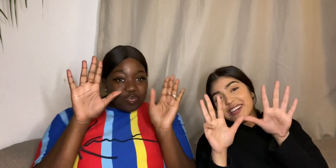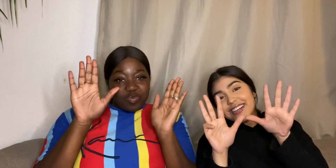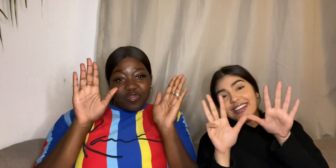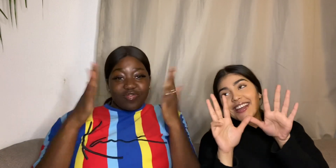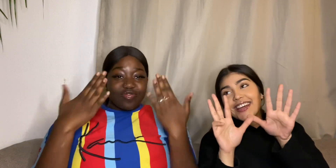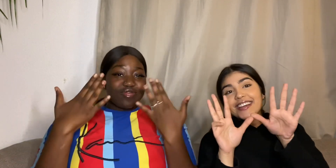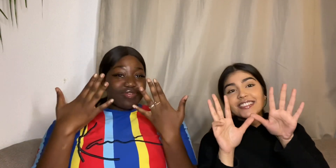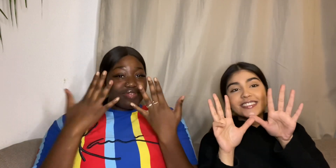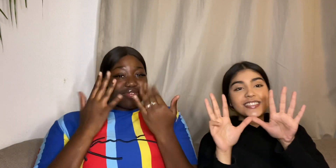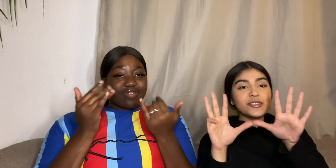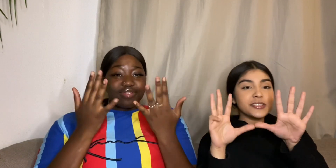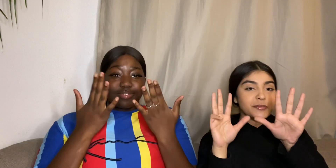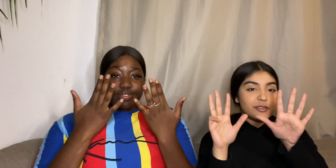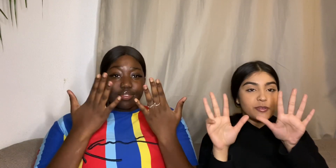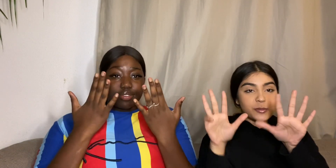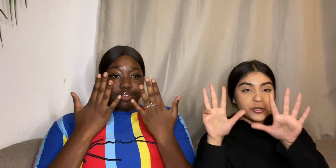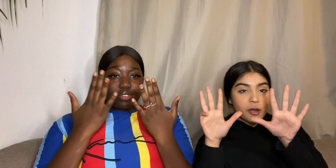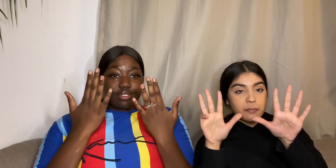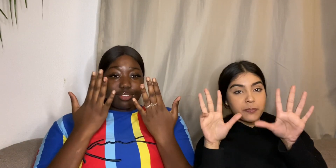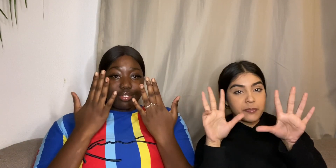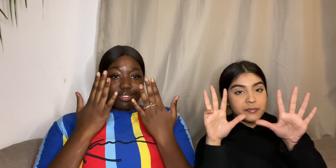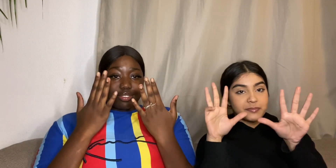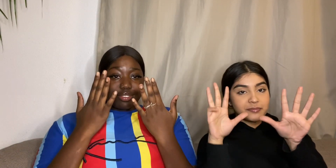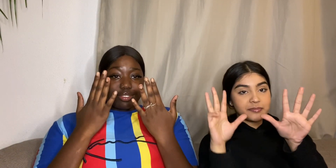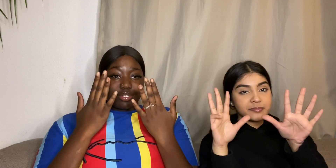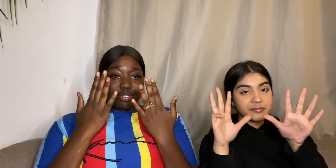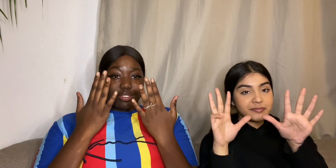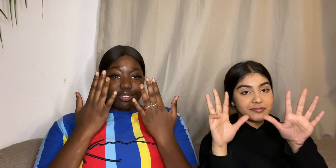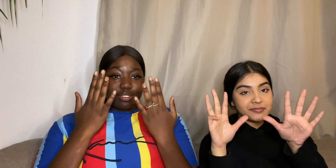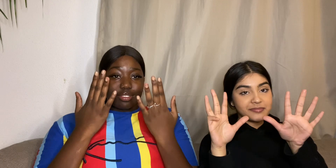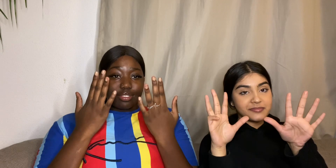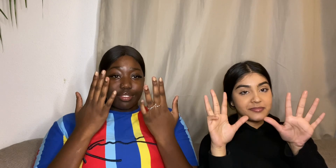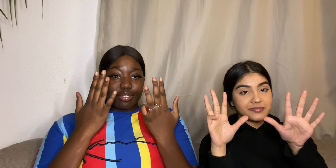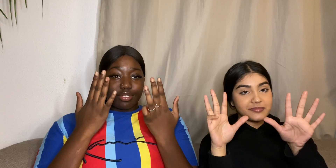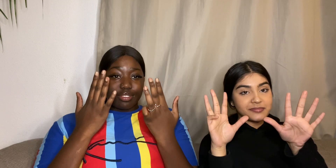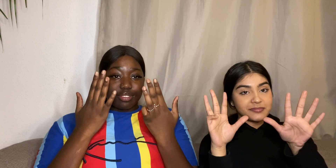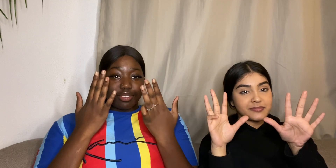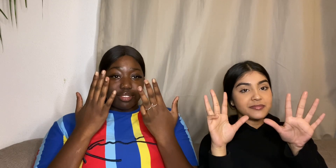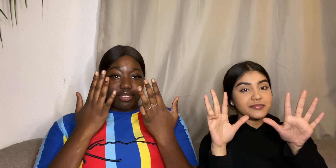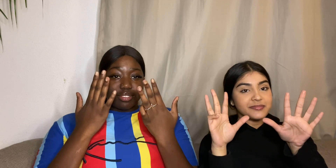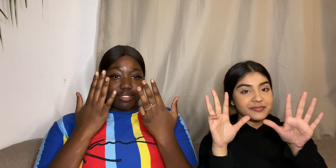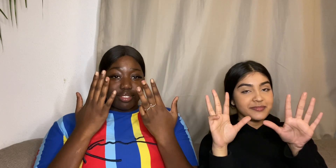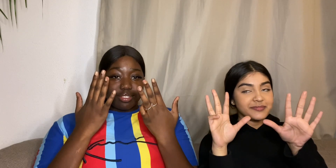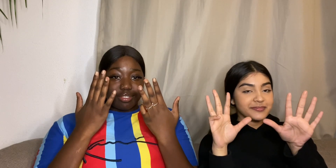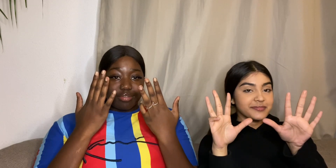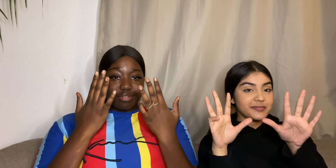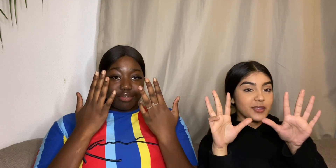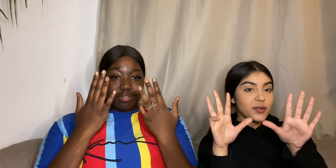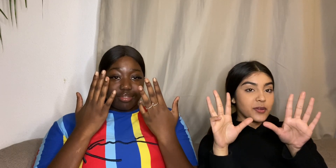steal something from the shop okay